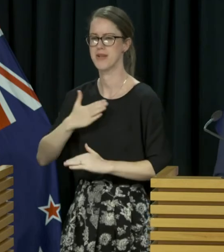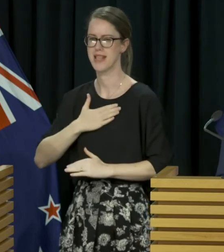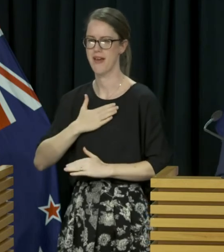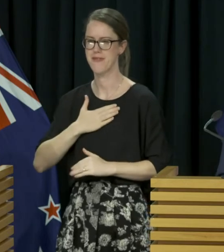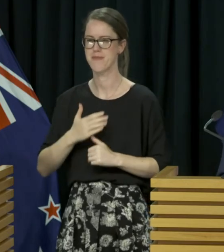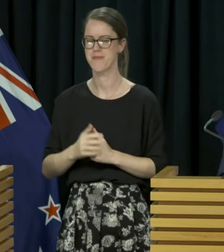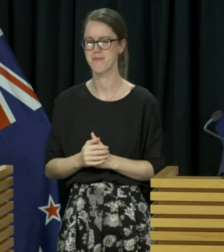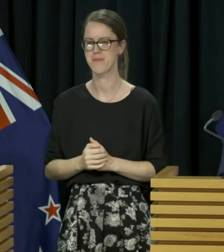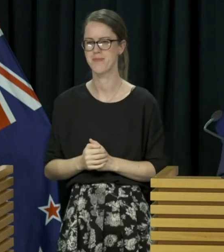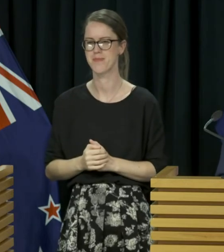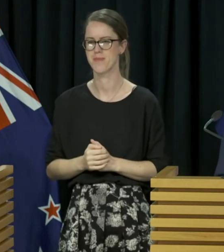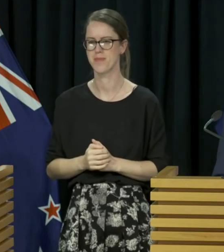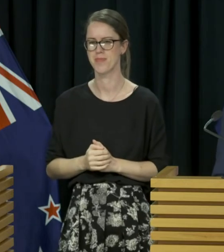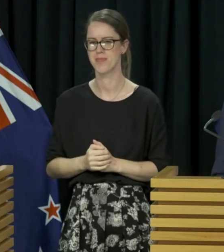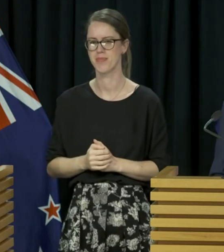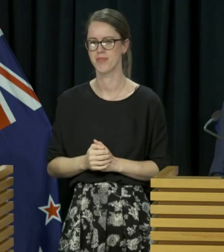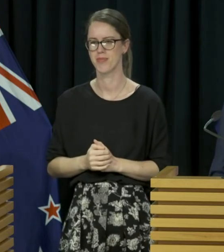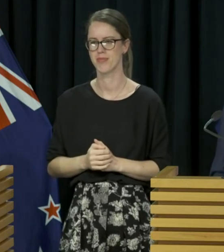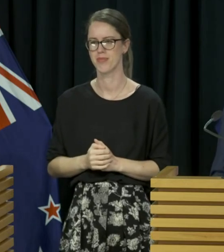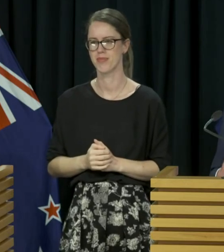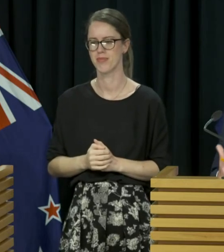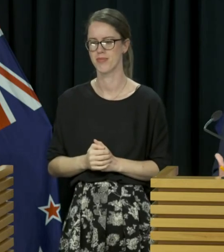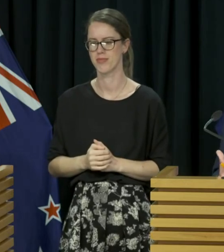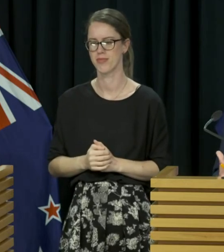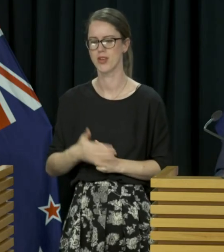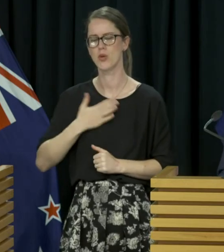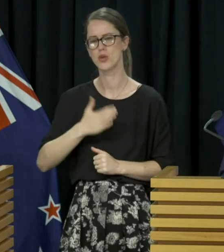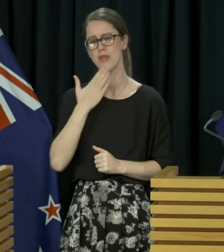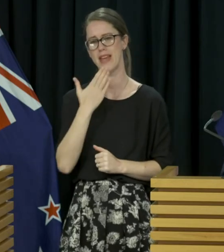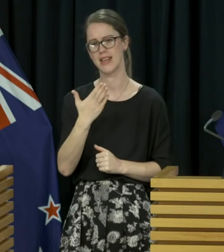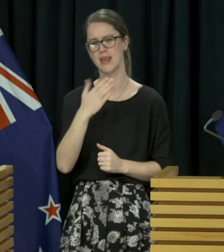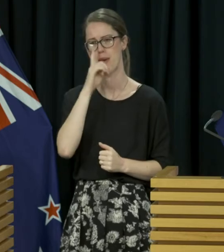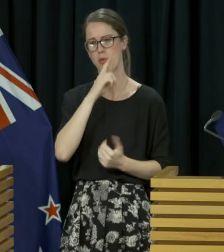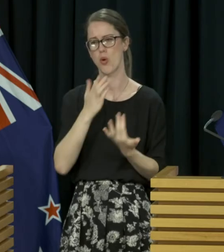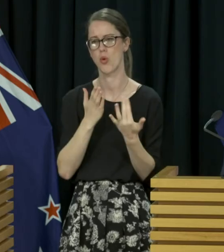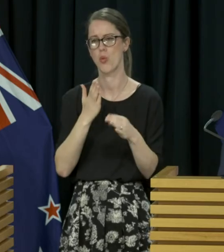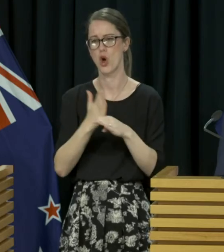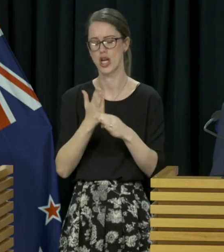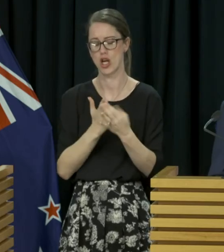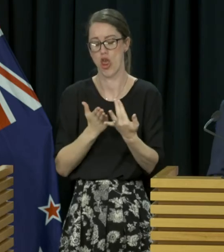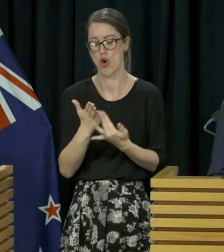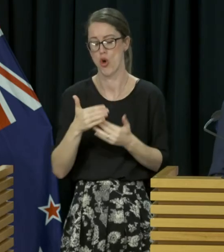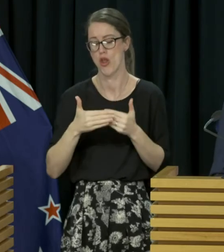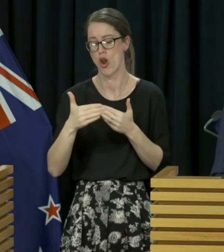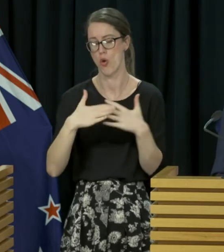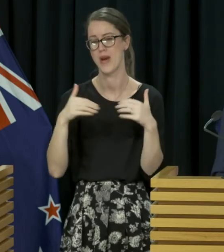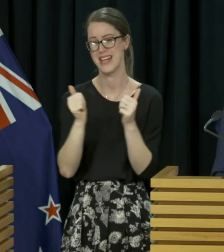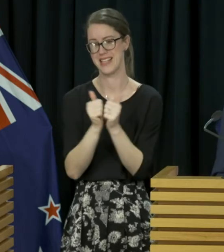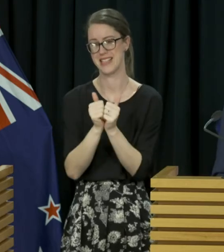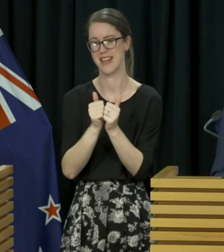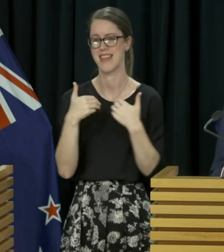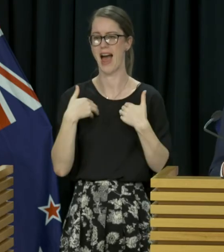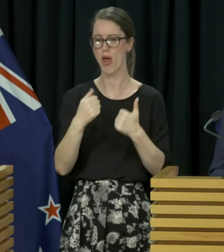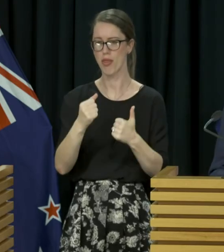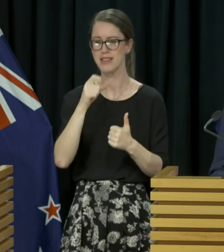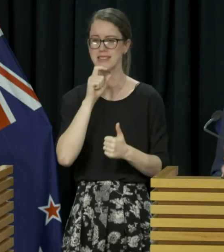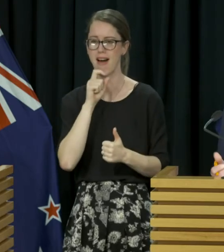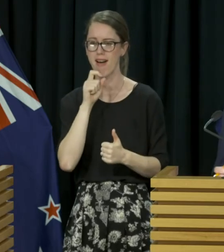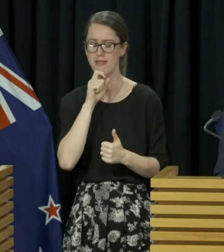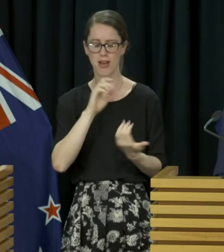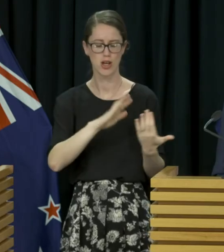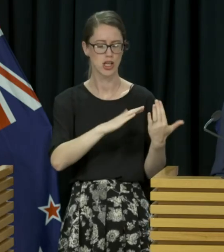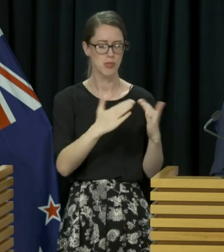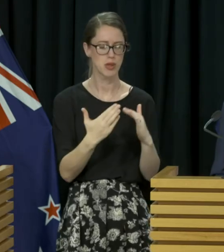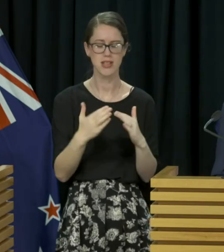I also want to just in advance thank the people who will be working across the health system over this coming long weekend both in the